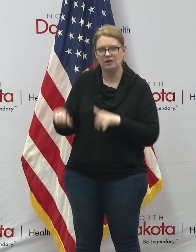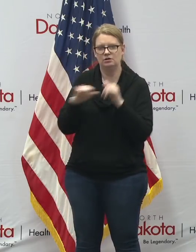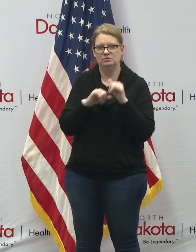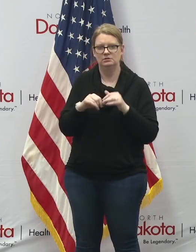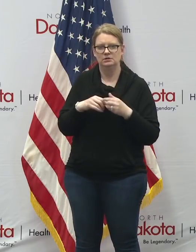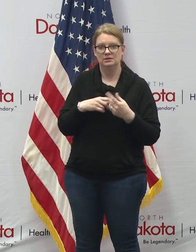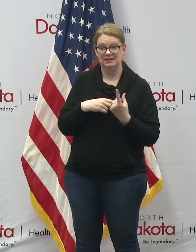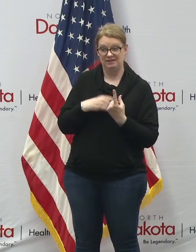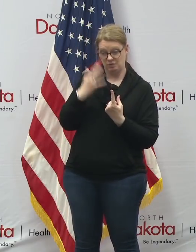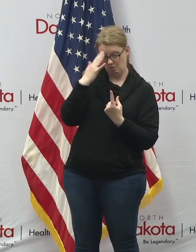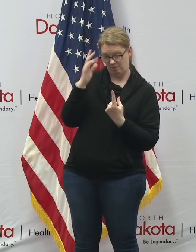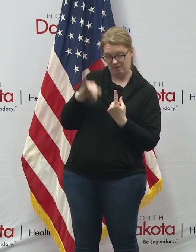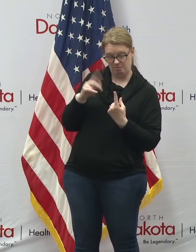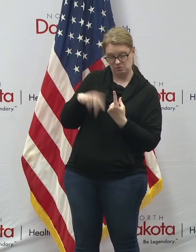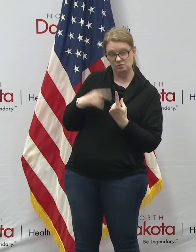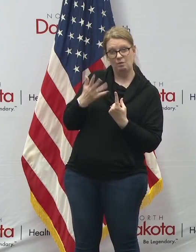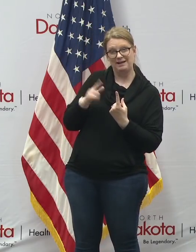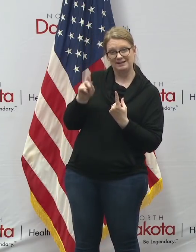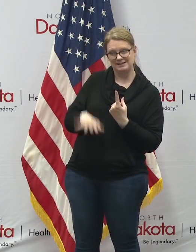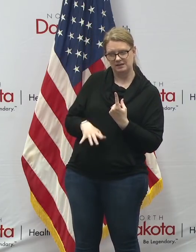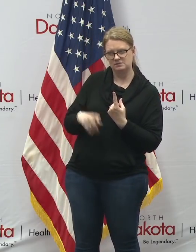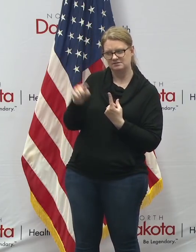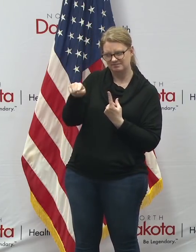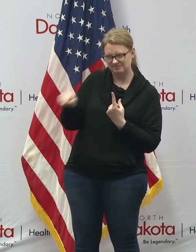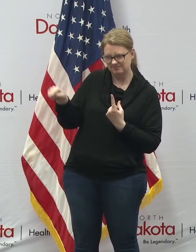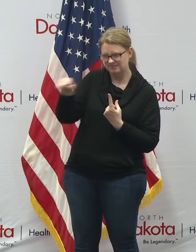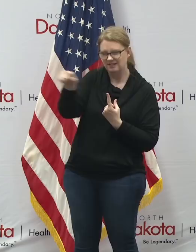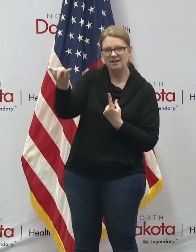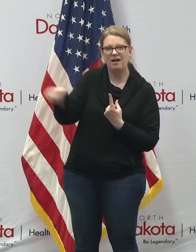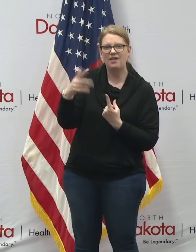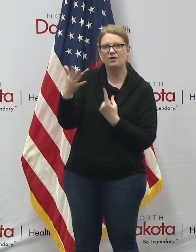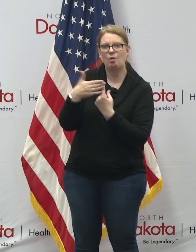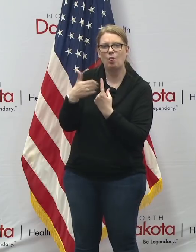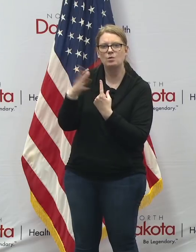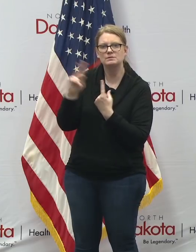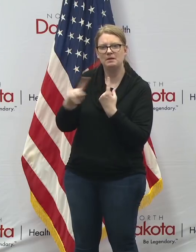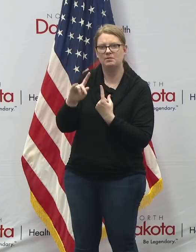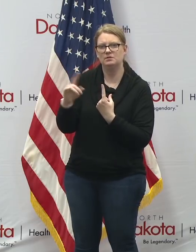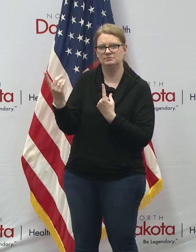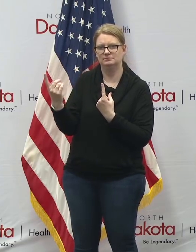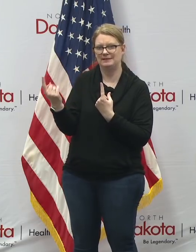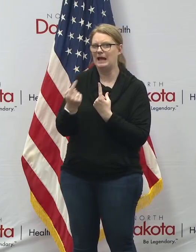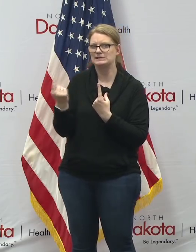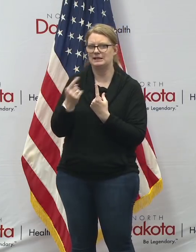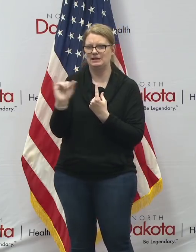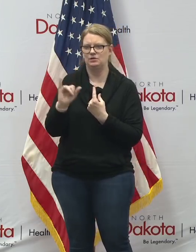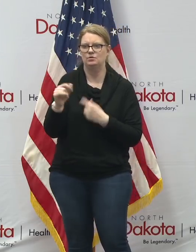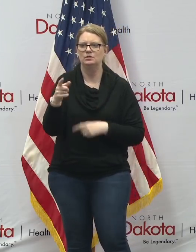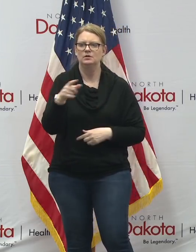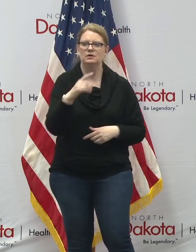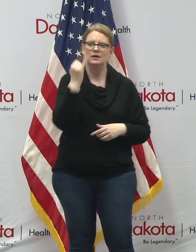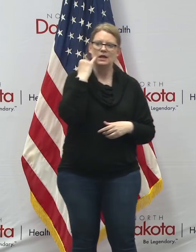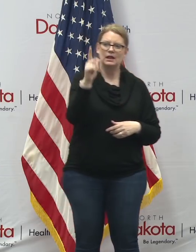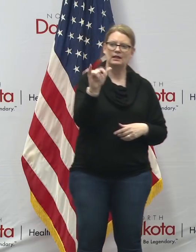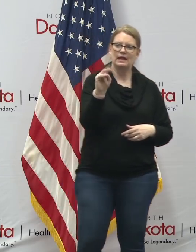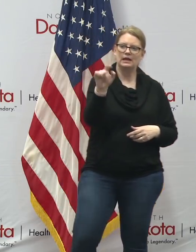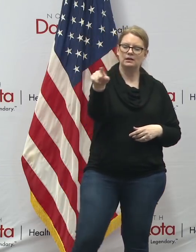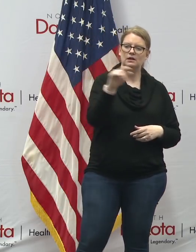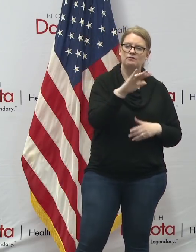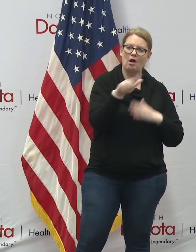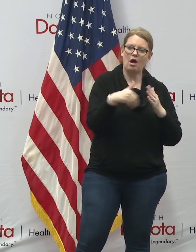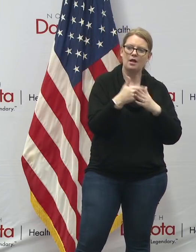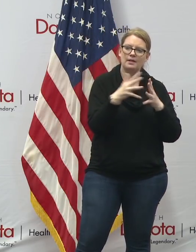regardless of location thanks for the question april lane if all americans are uh